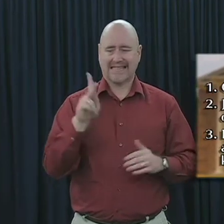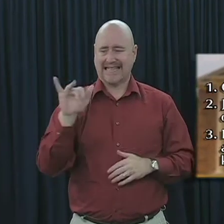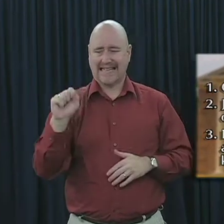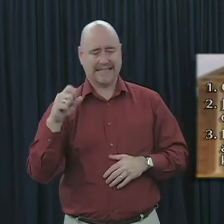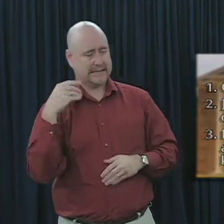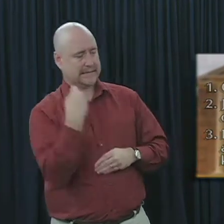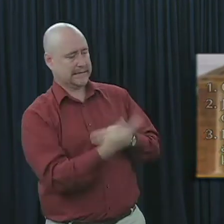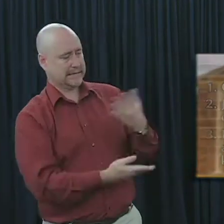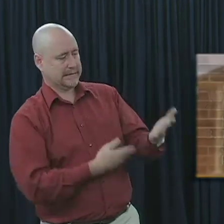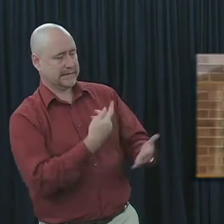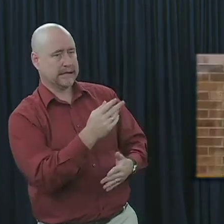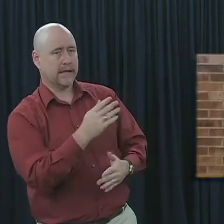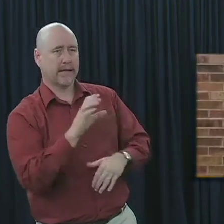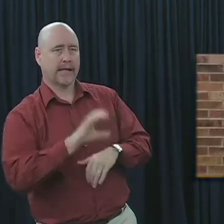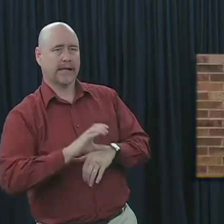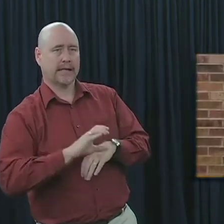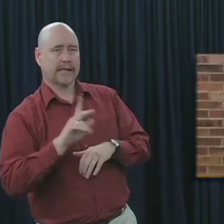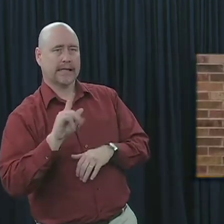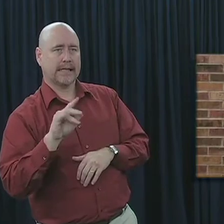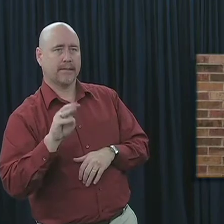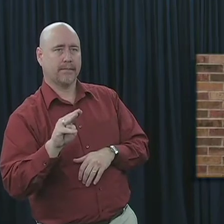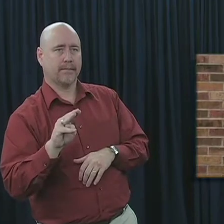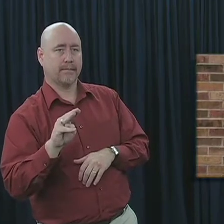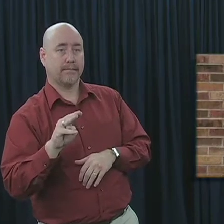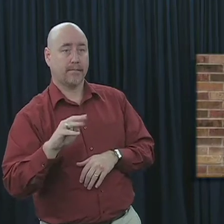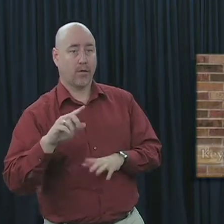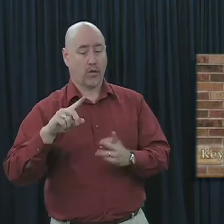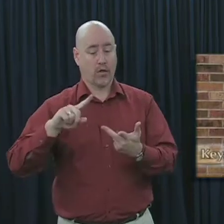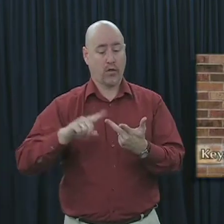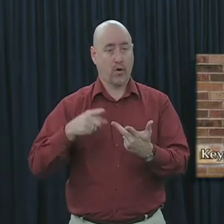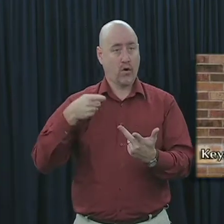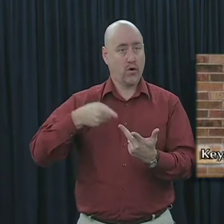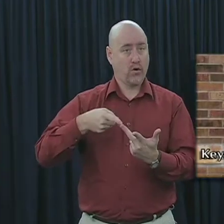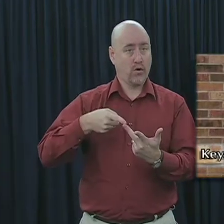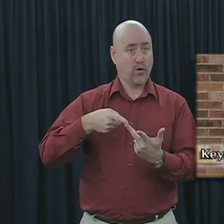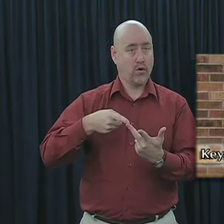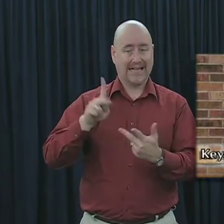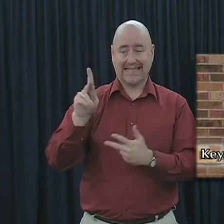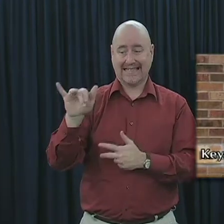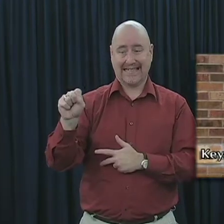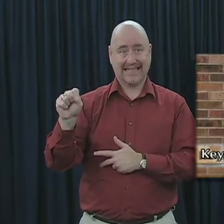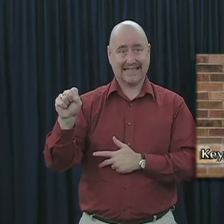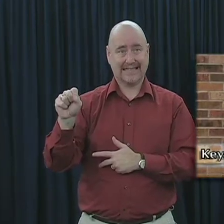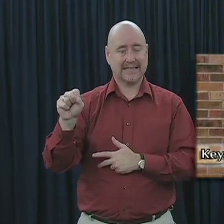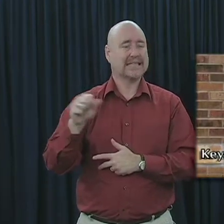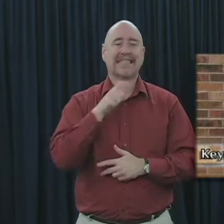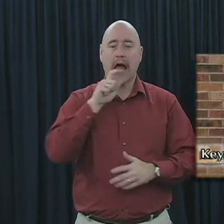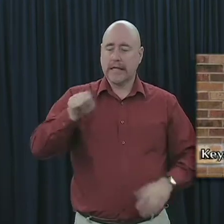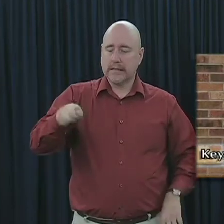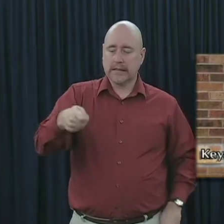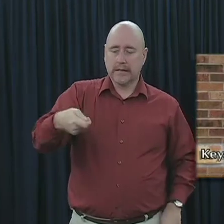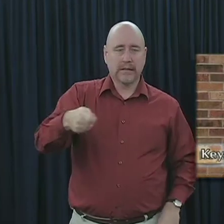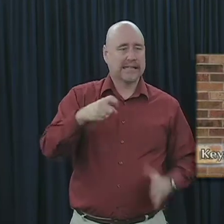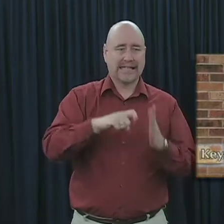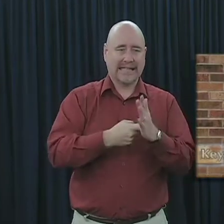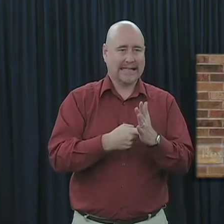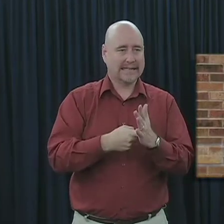kingdom. Now in regard to this third point, we need to know that keys are symbolic of authority. And